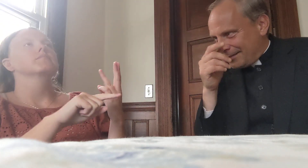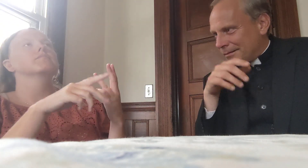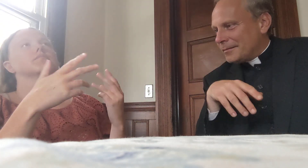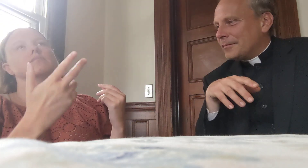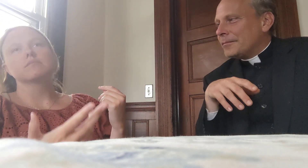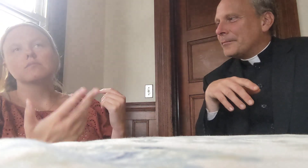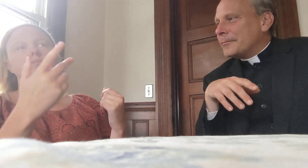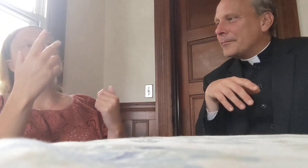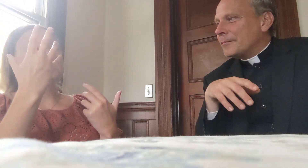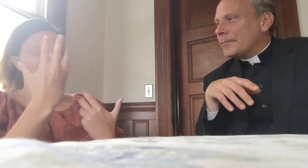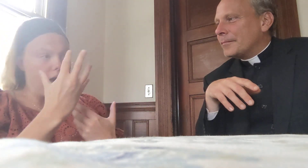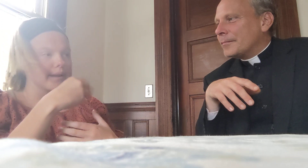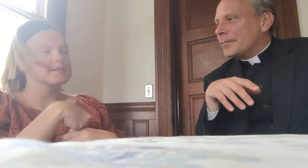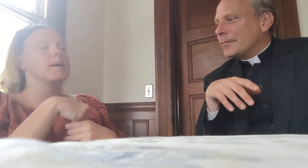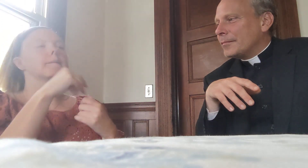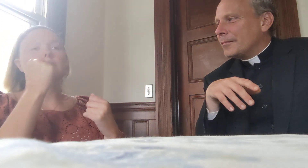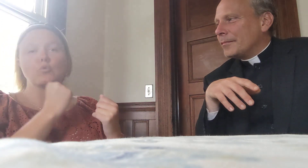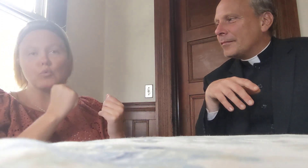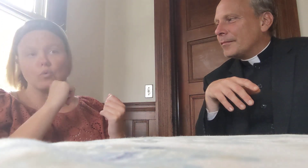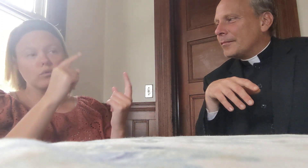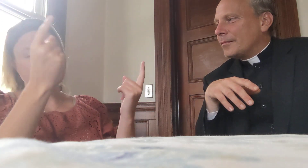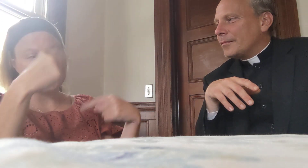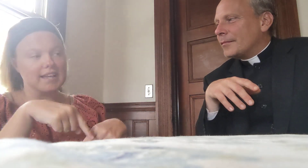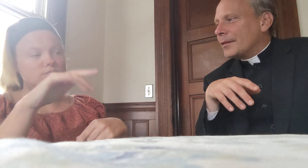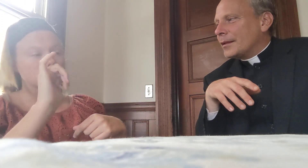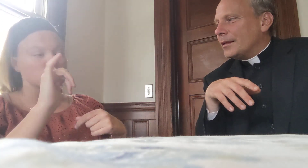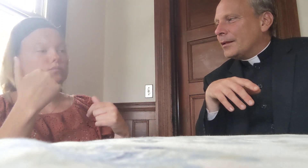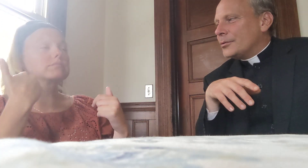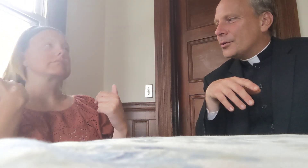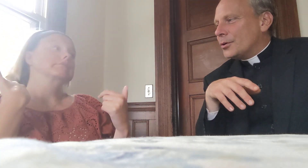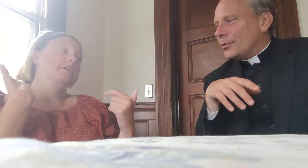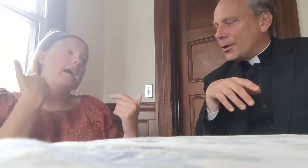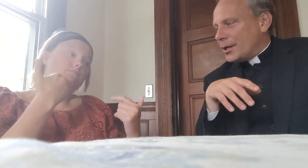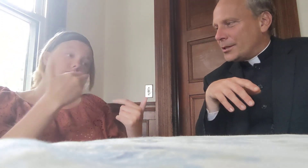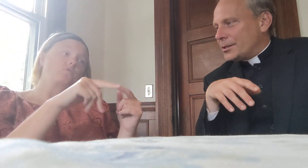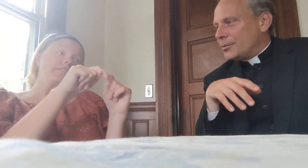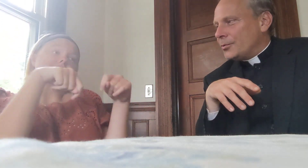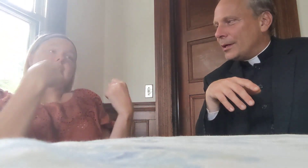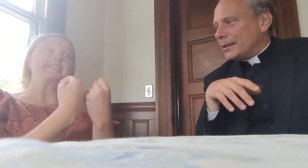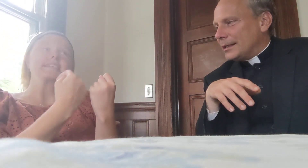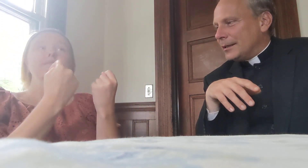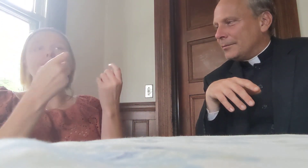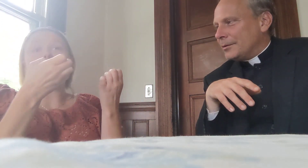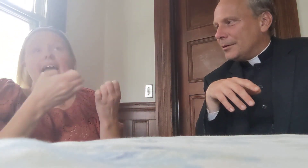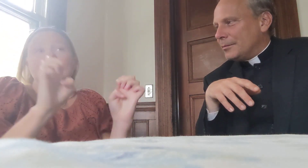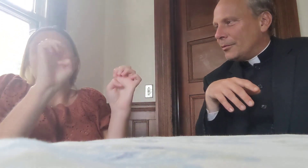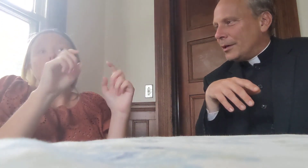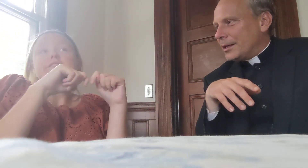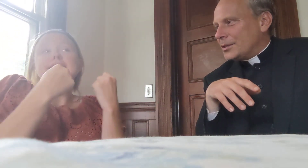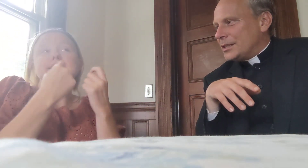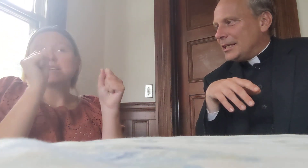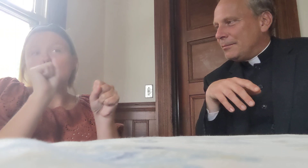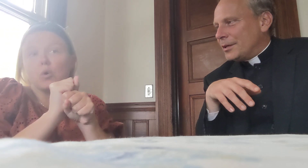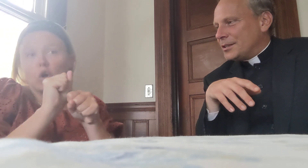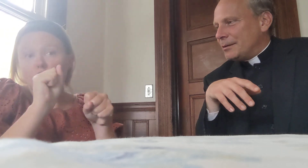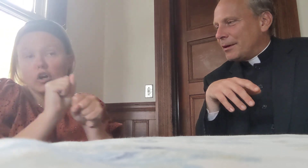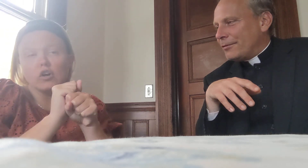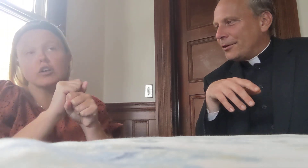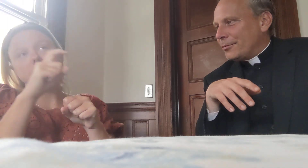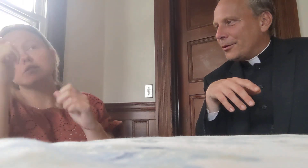there was a girl with autism who went, yep, but we had a team, a team effort, and we